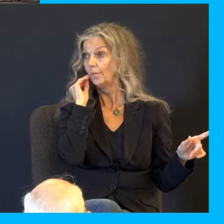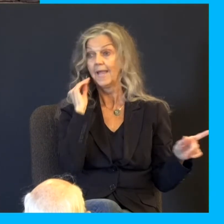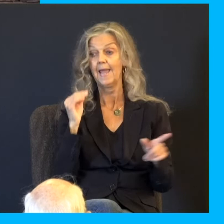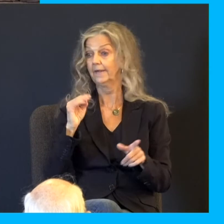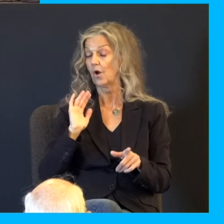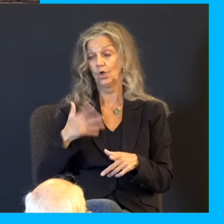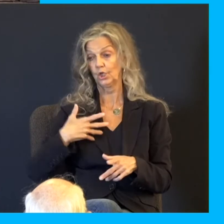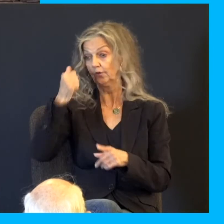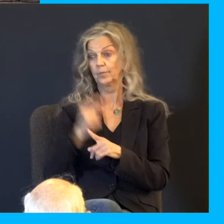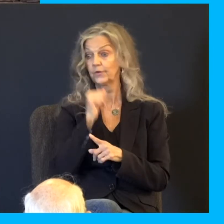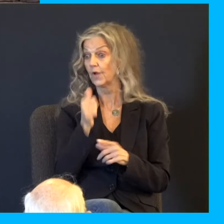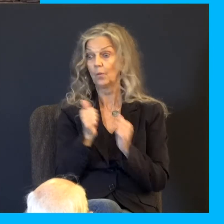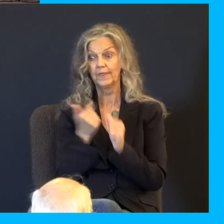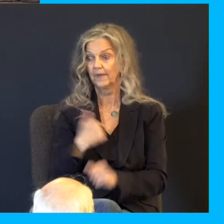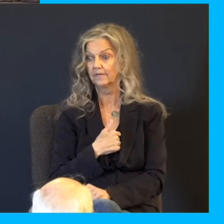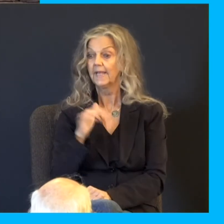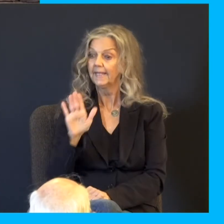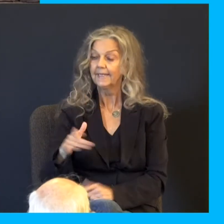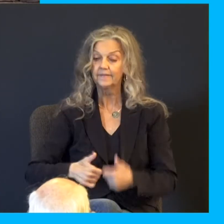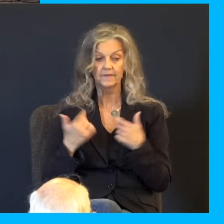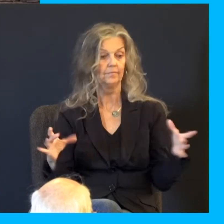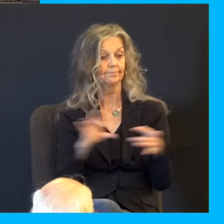seeing that his life is bound up in the lad's life,